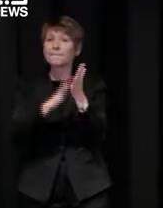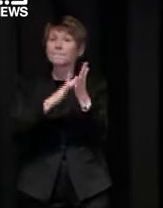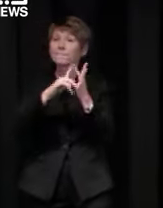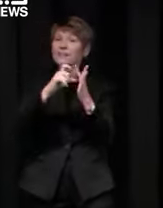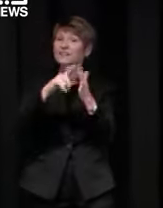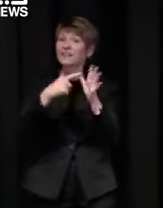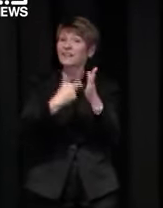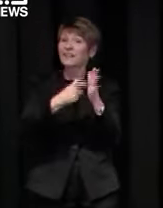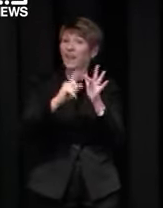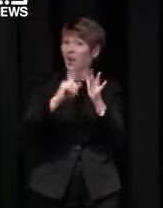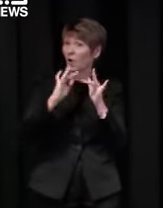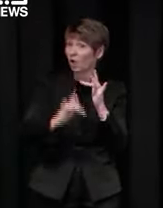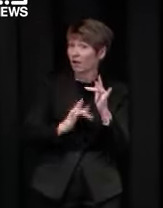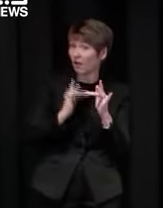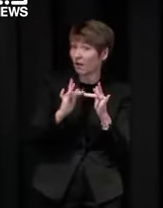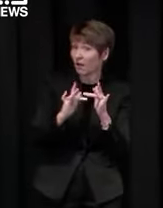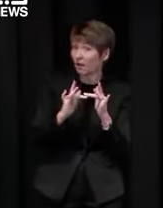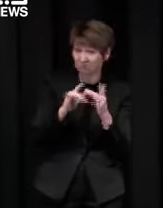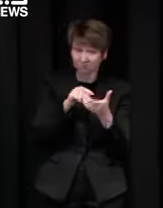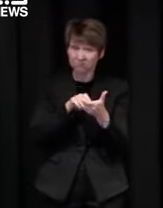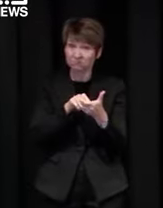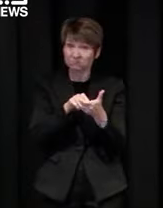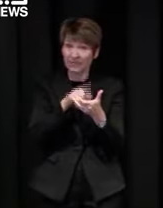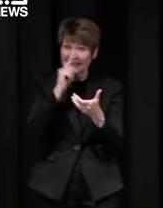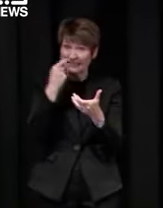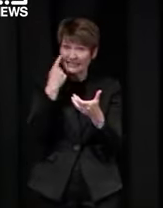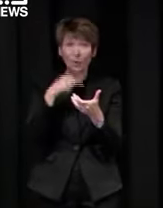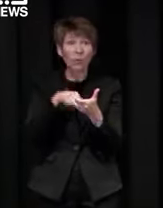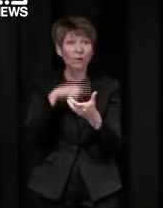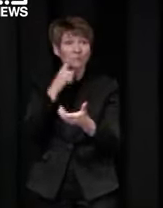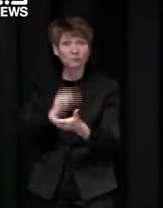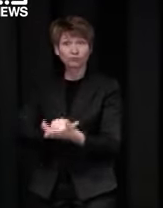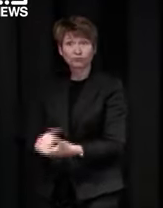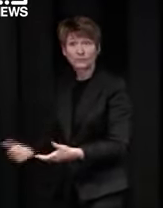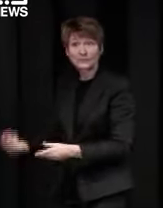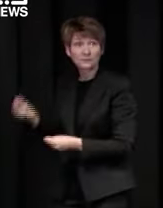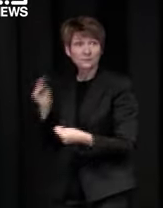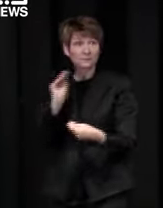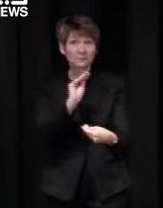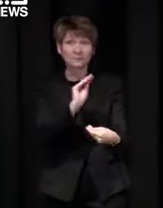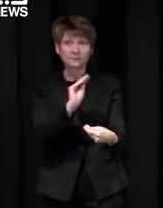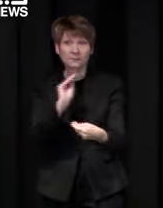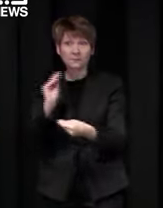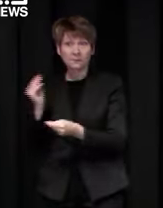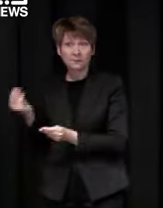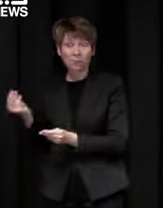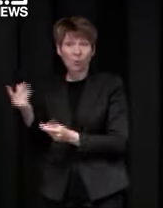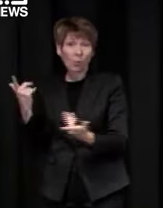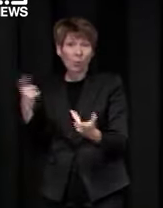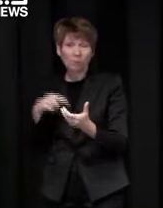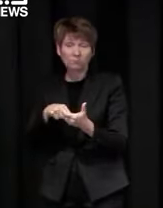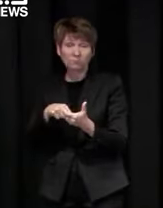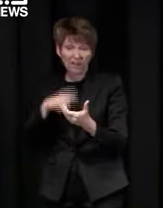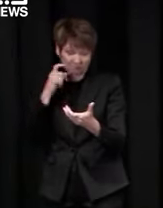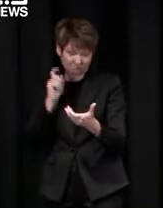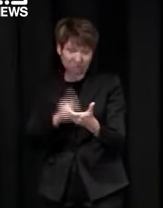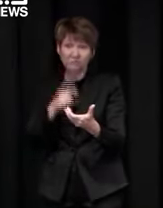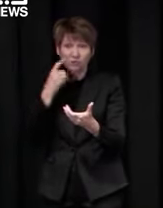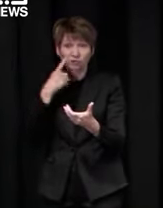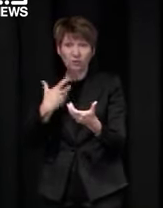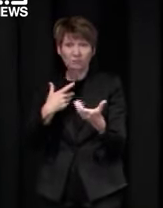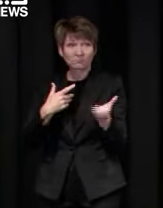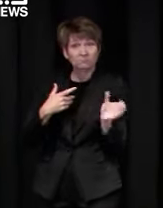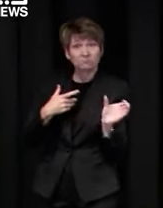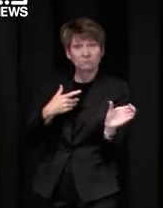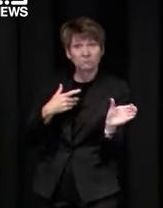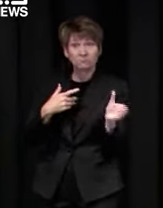Plus Medicare app hard copies of vaccination certificates that can be obtained through services Australia all